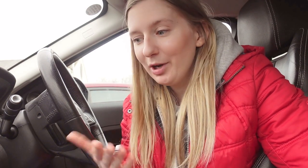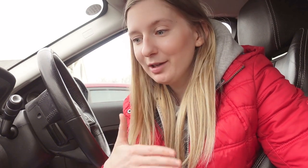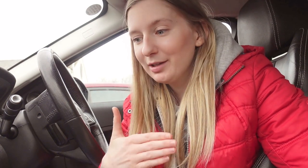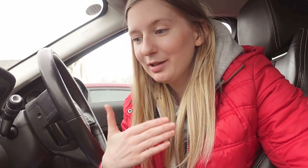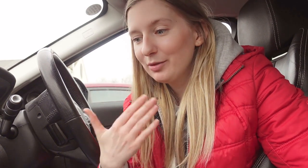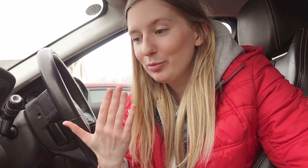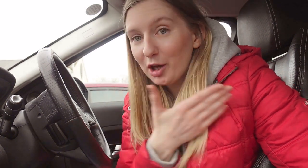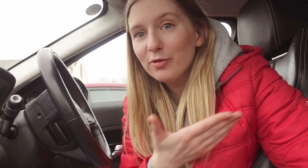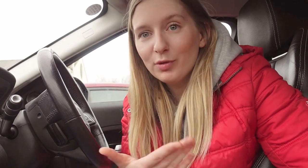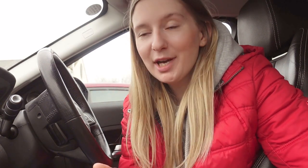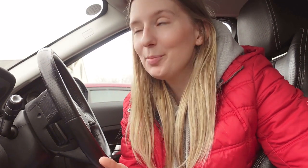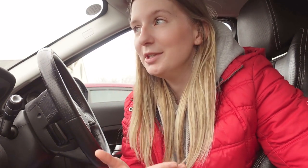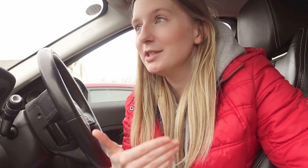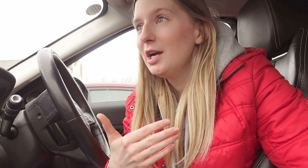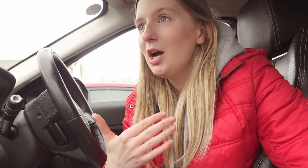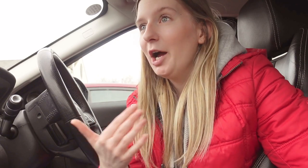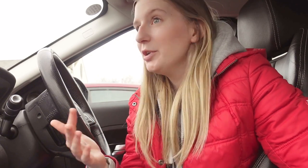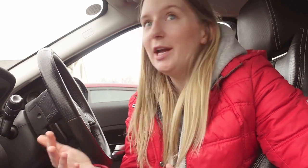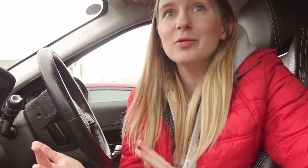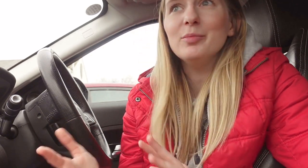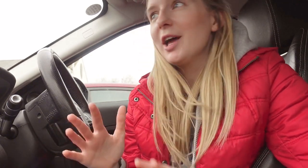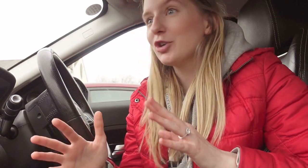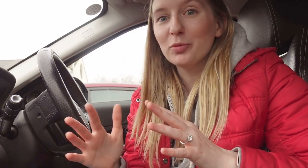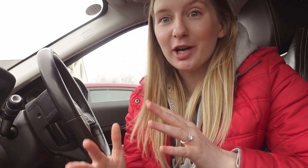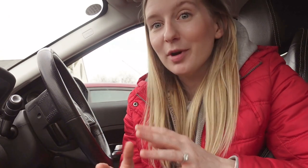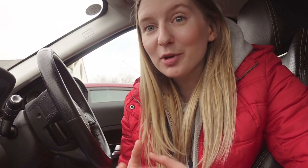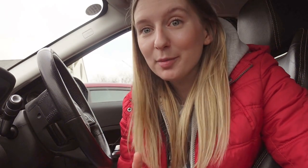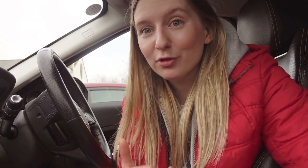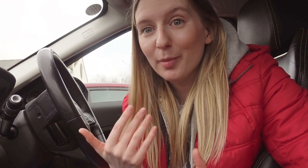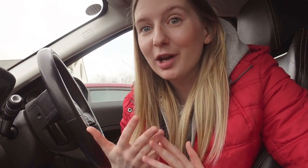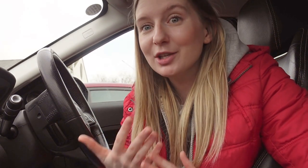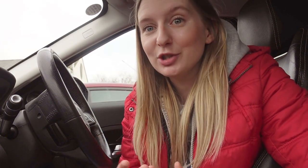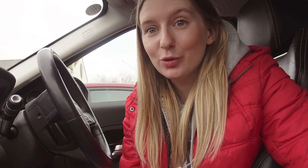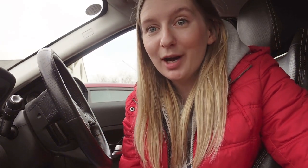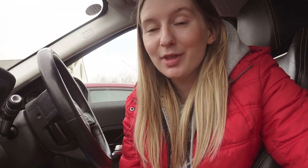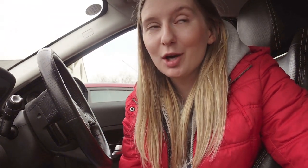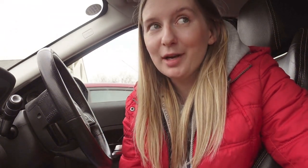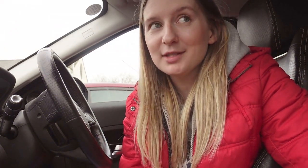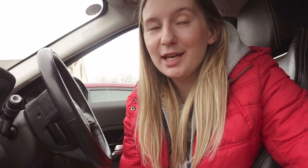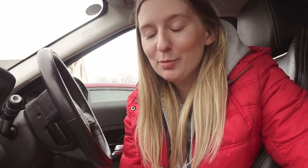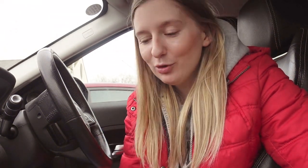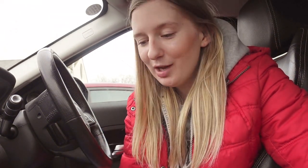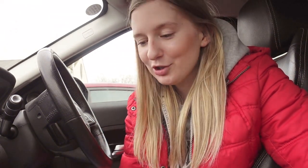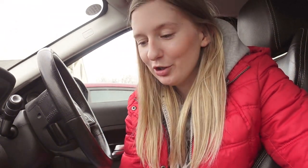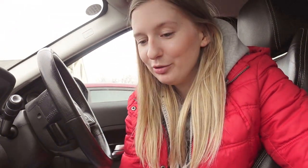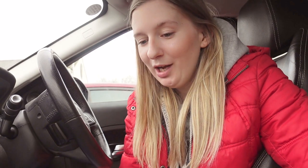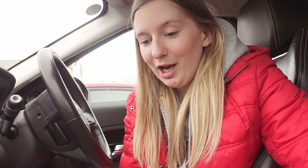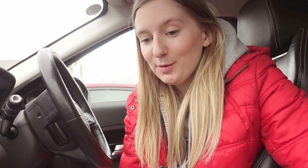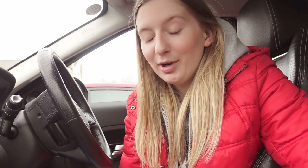like before this happened I would hear them and be like trying to work out where they were coming from and I literally don't have that capacity anymore and so I spend my